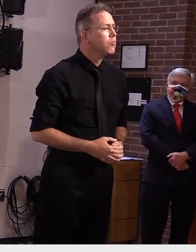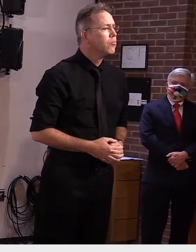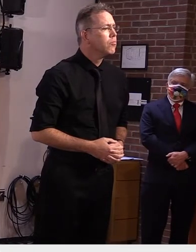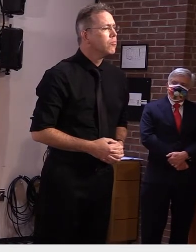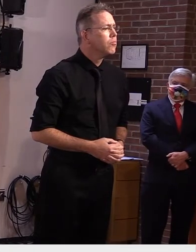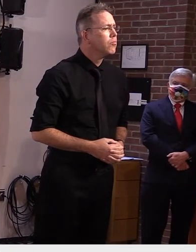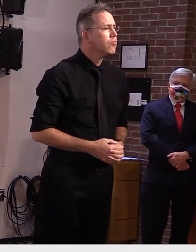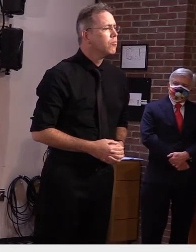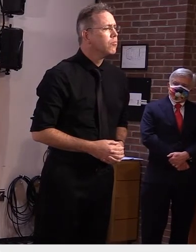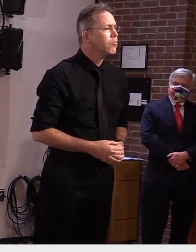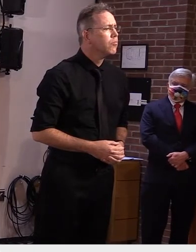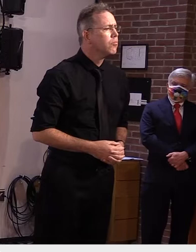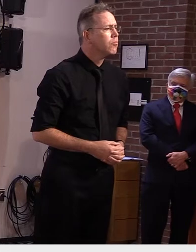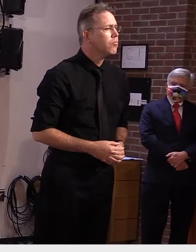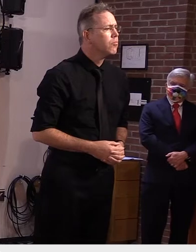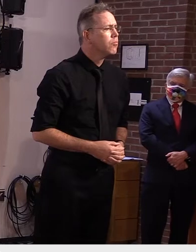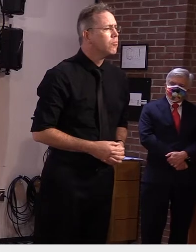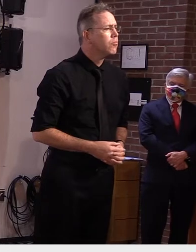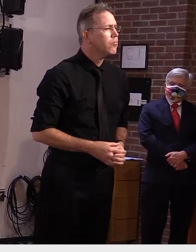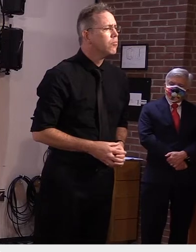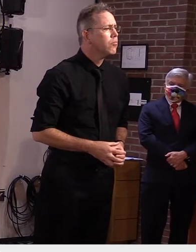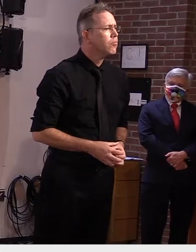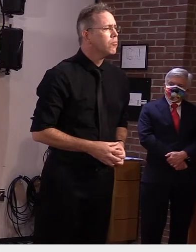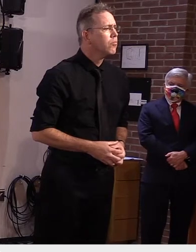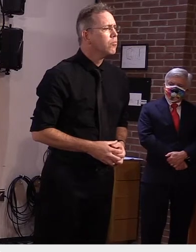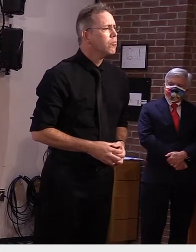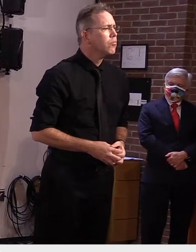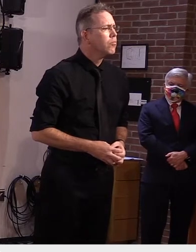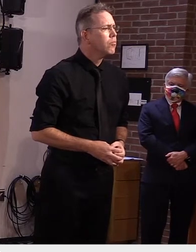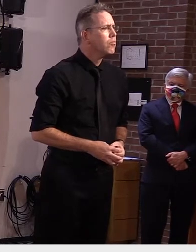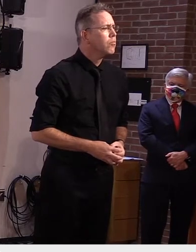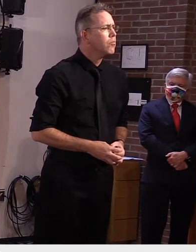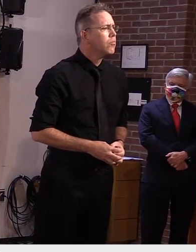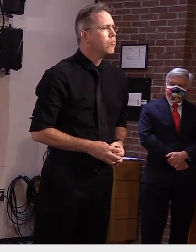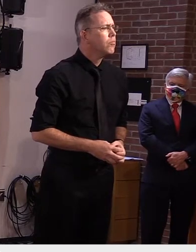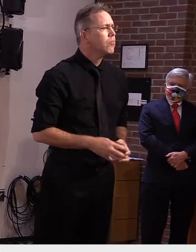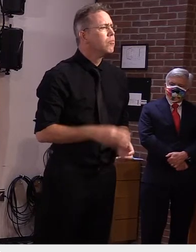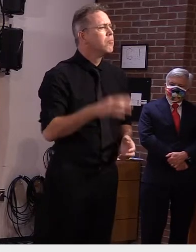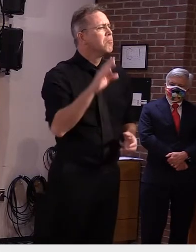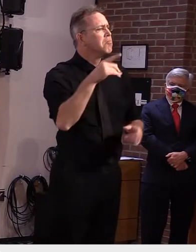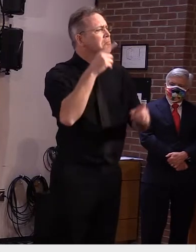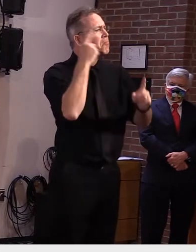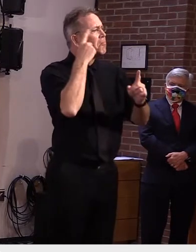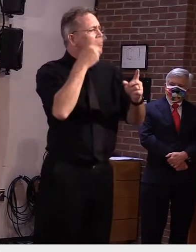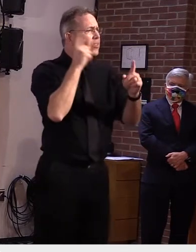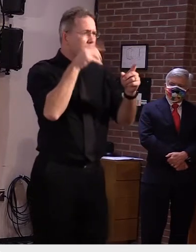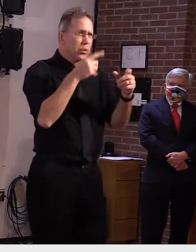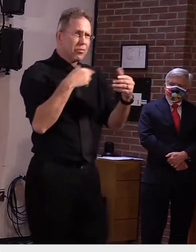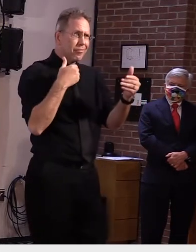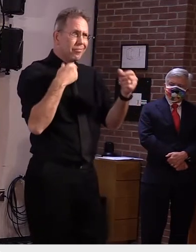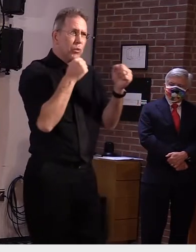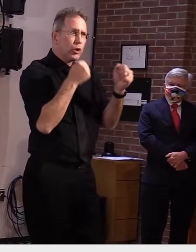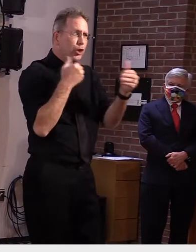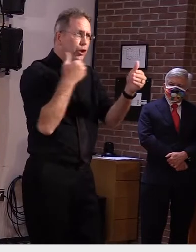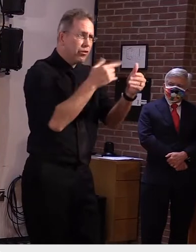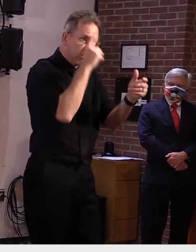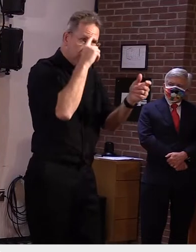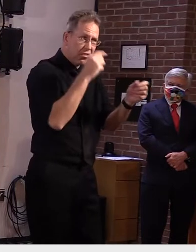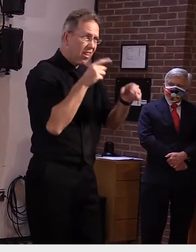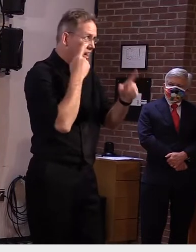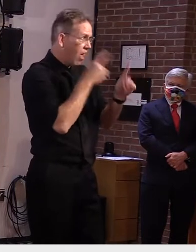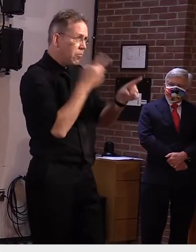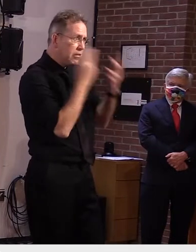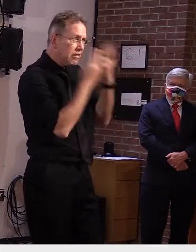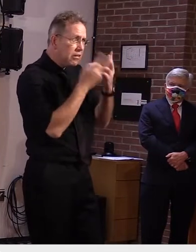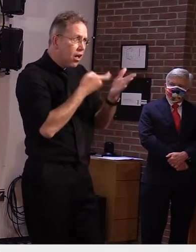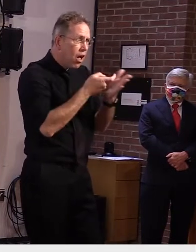spread are things changing perhaps more or is there likelihood for things to change more, more restrictions as the guidance gets ready to come